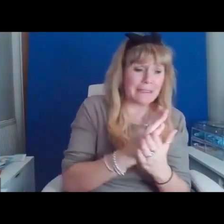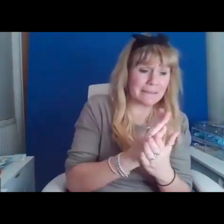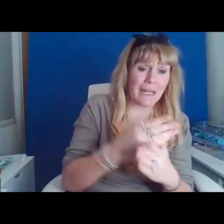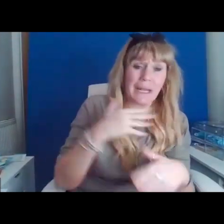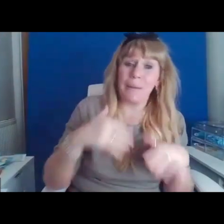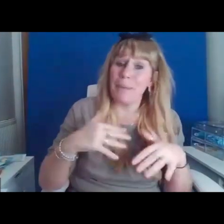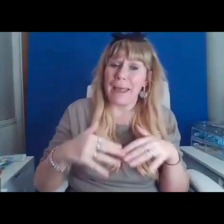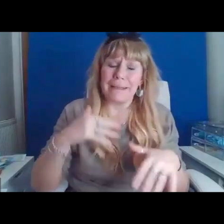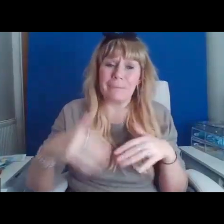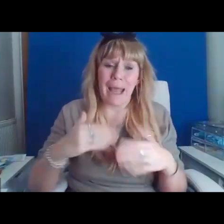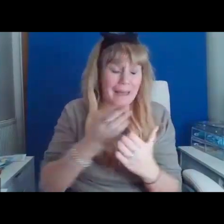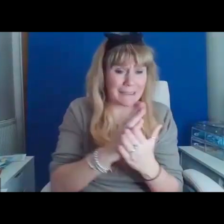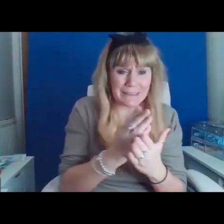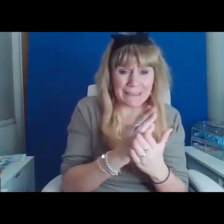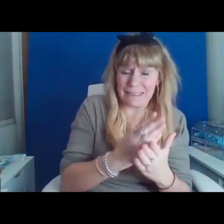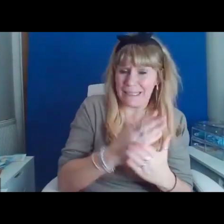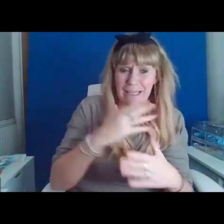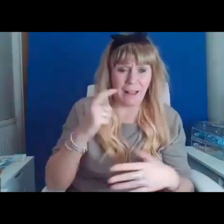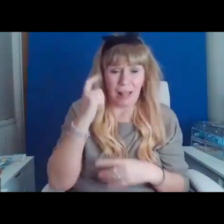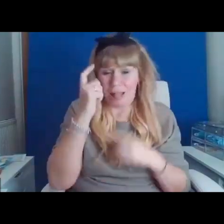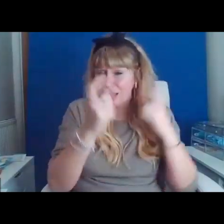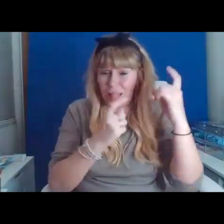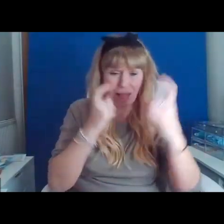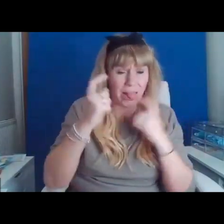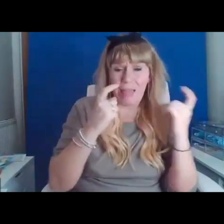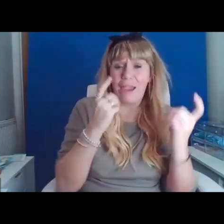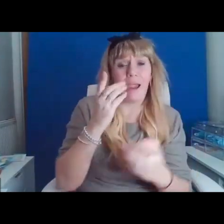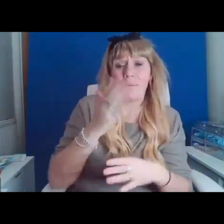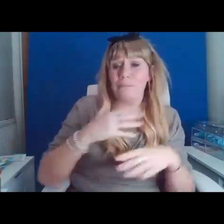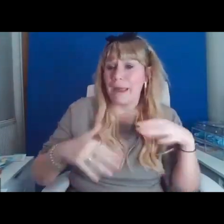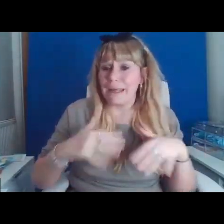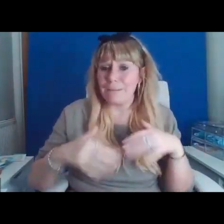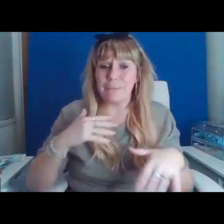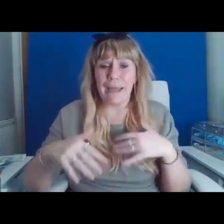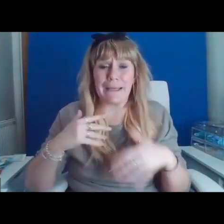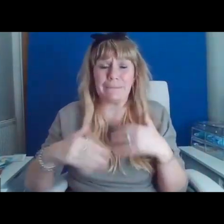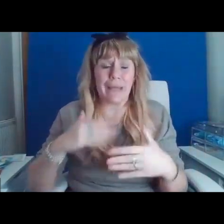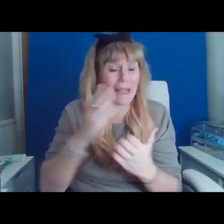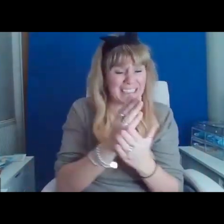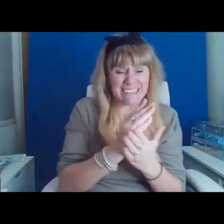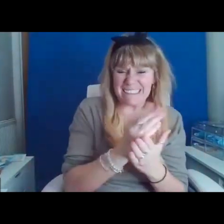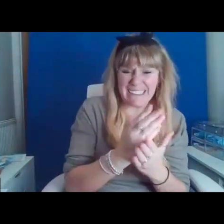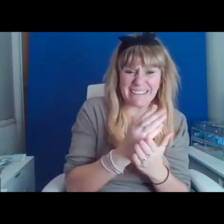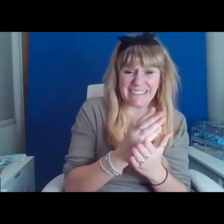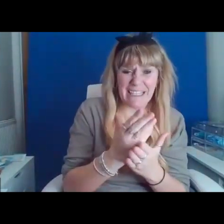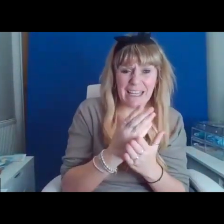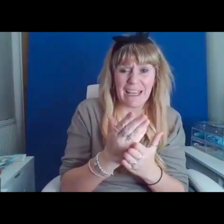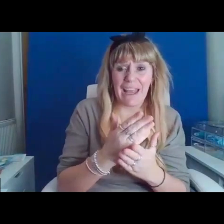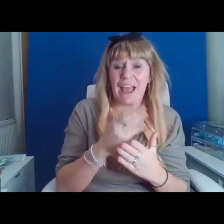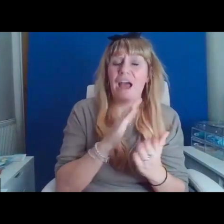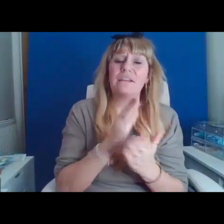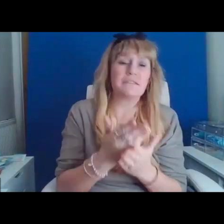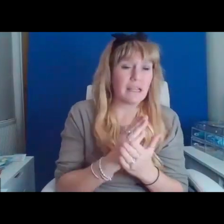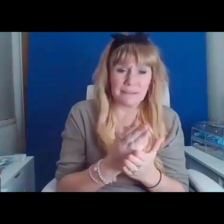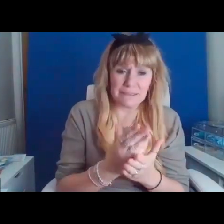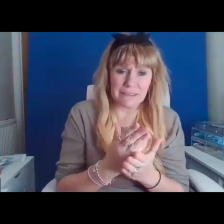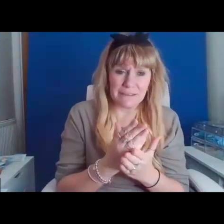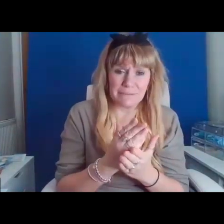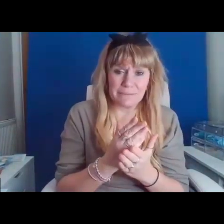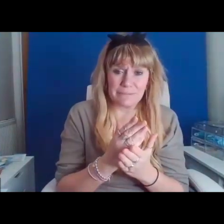Pain. Uncertainty. Uncertainty. Pain. Pain. Pain. Uncertainty. Uncertainty.